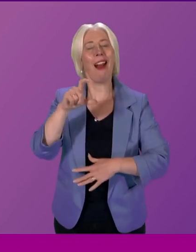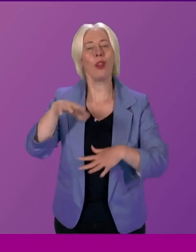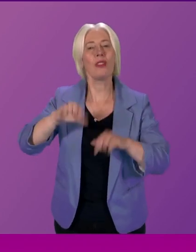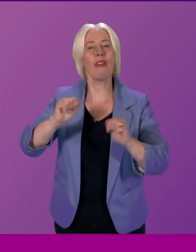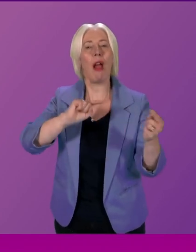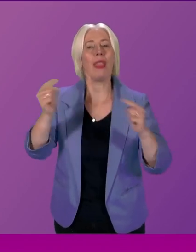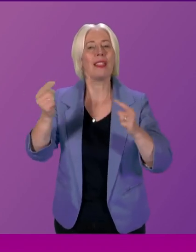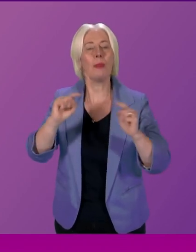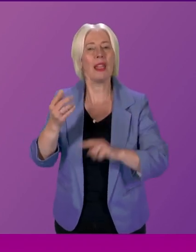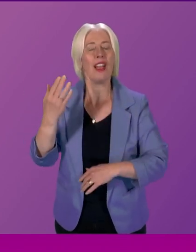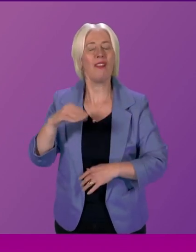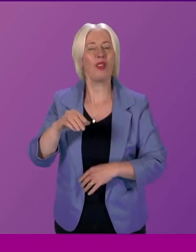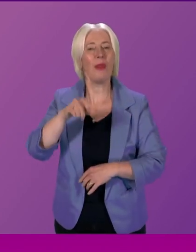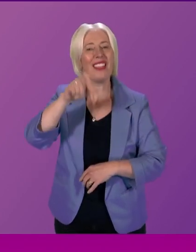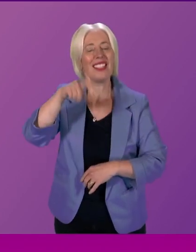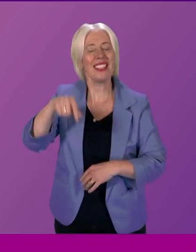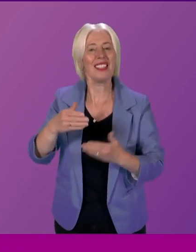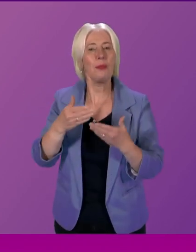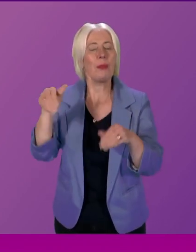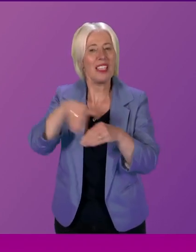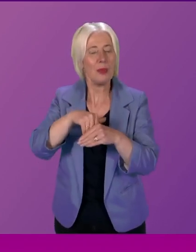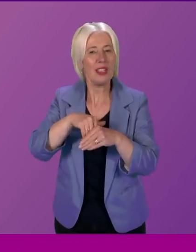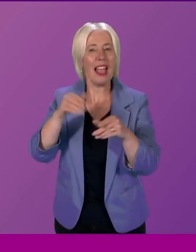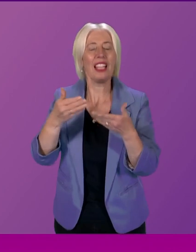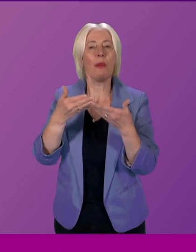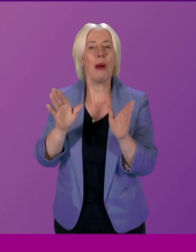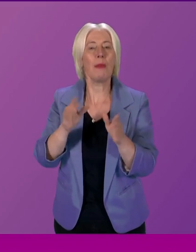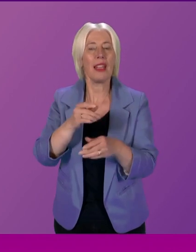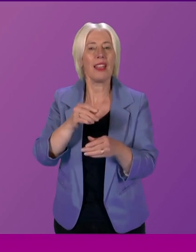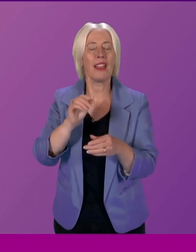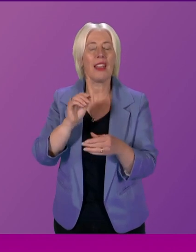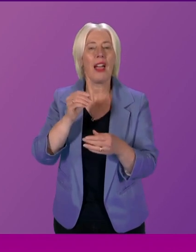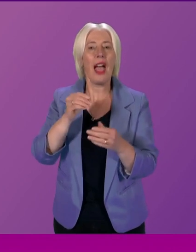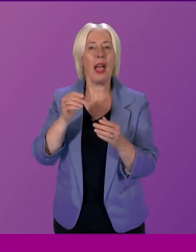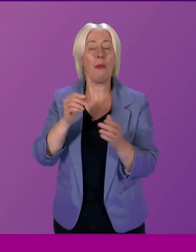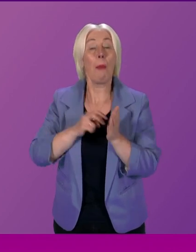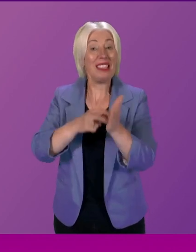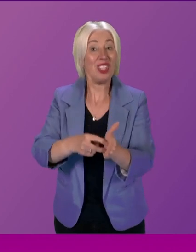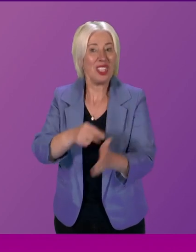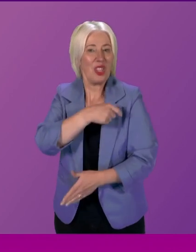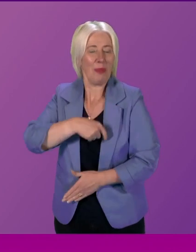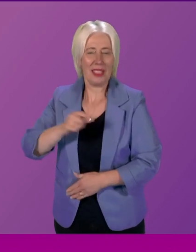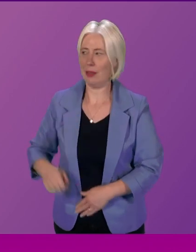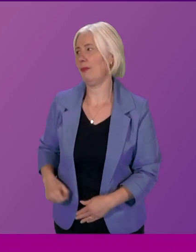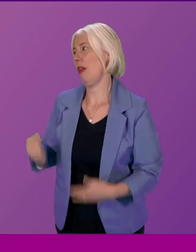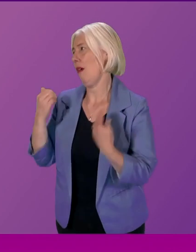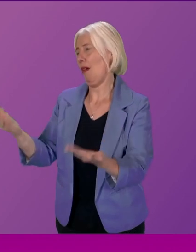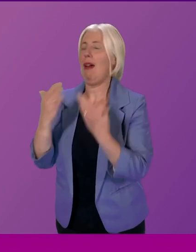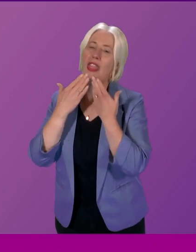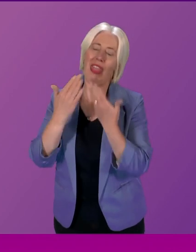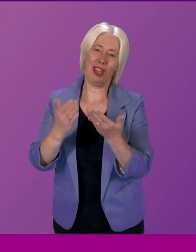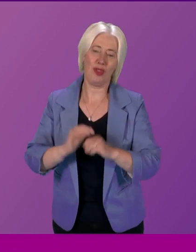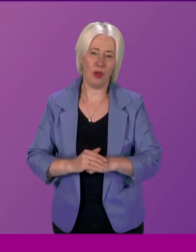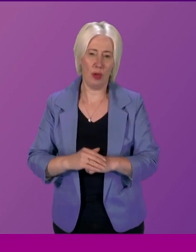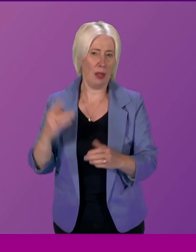on behalf of the Citizen, Participation and Public Petitions Committee. Thank you very much, Presiding Officer. It's been really some